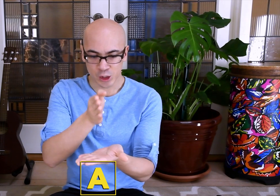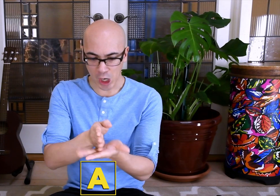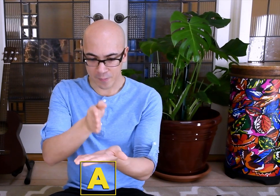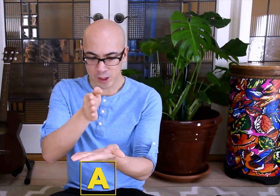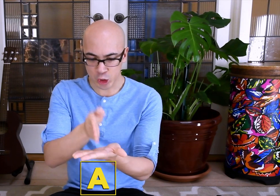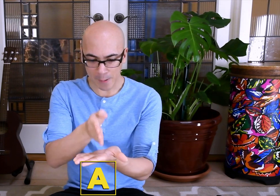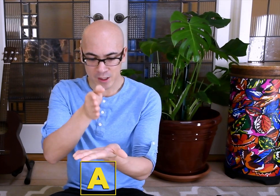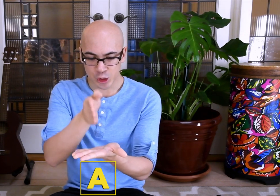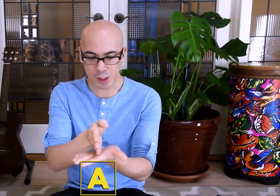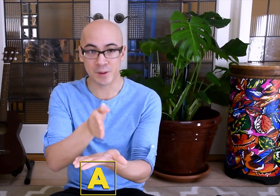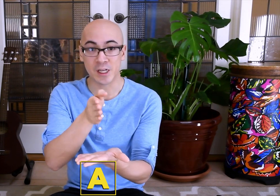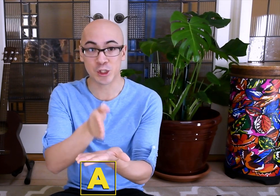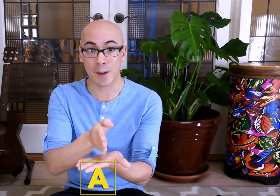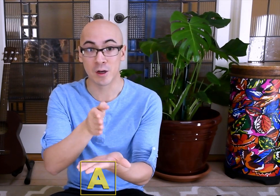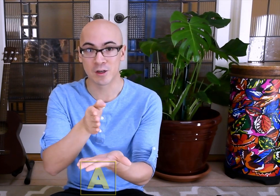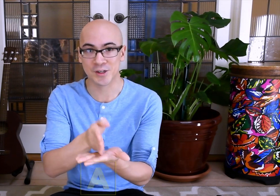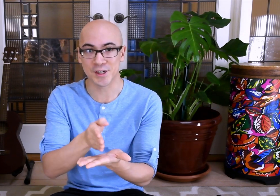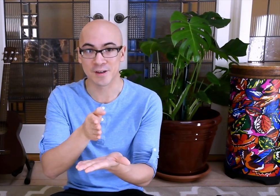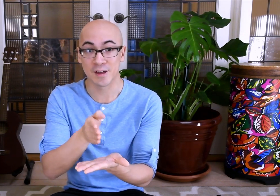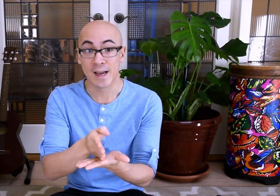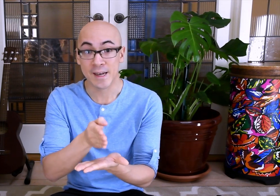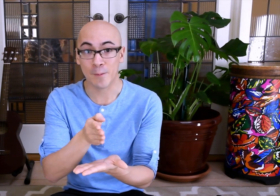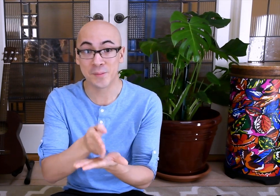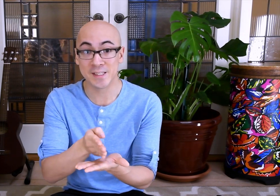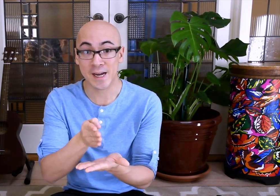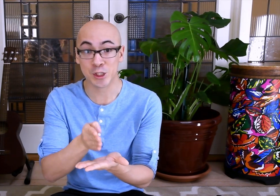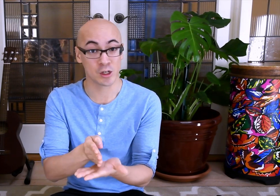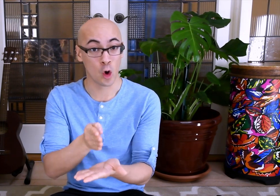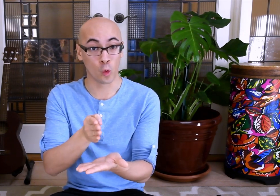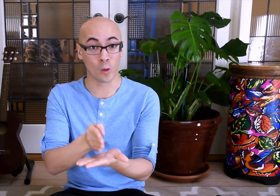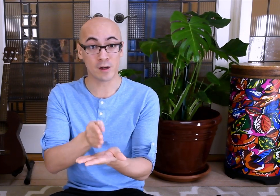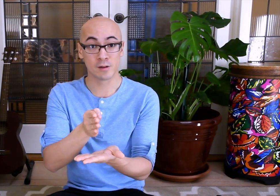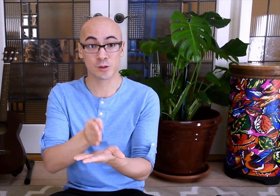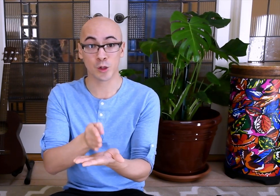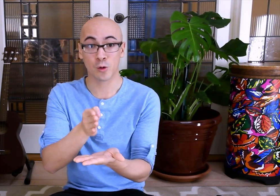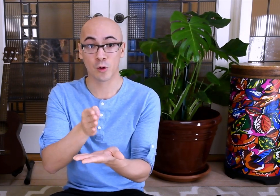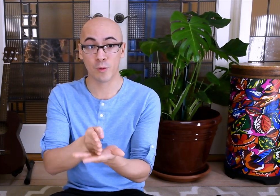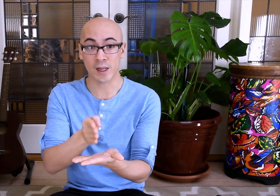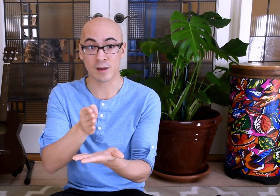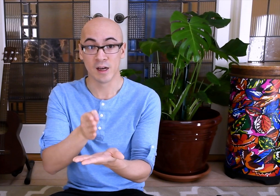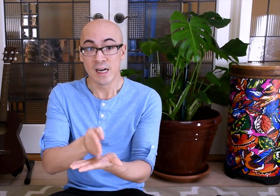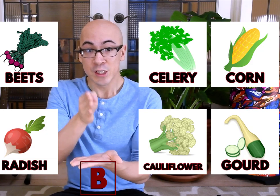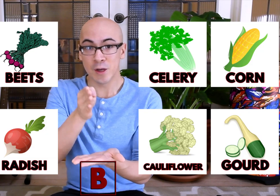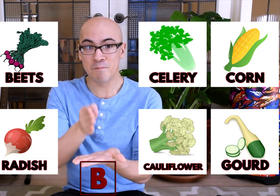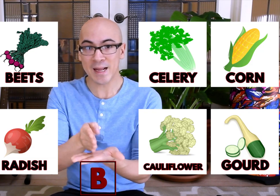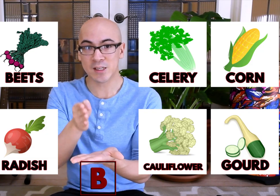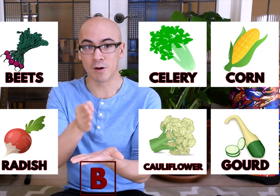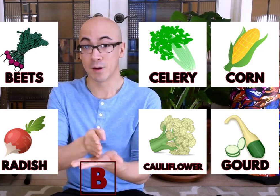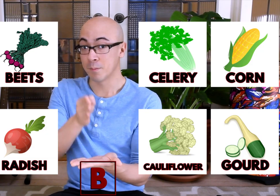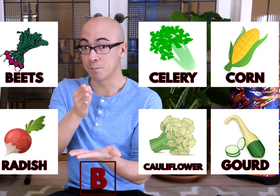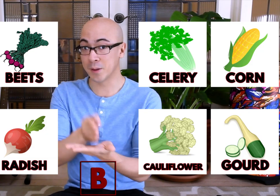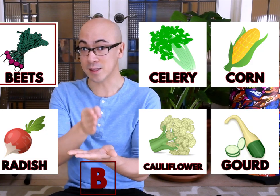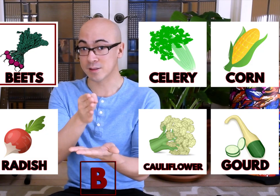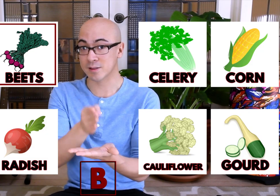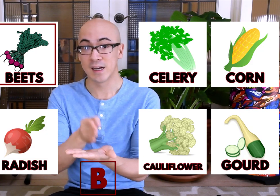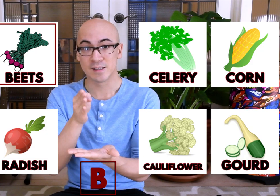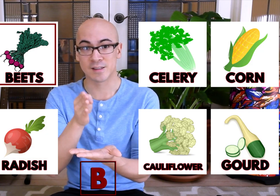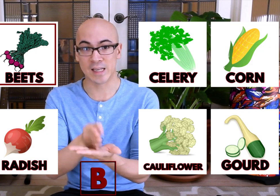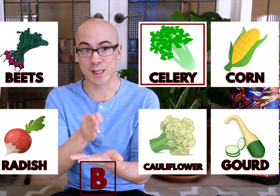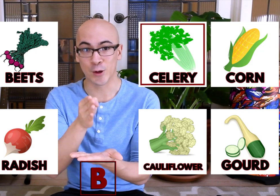Chop, chop, chippity chop. Good. Good. Now, B section. One, two, ready. Tomato, beets, celery,